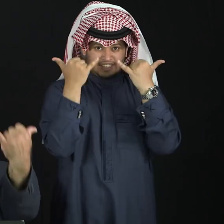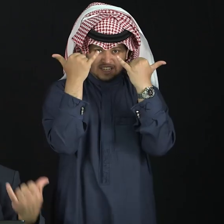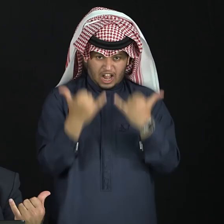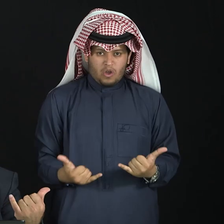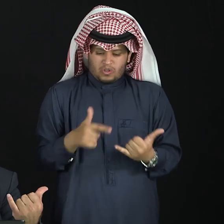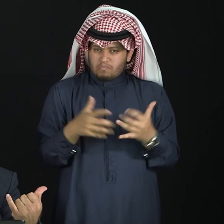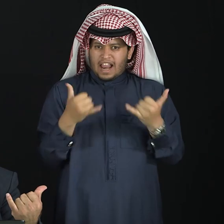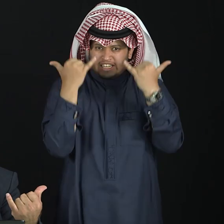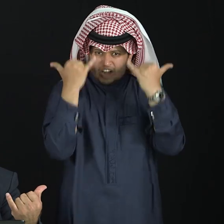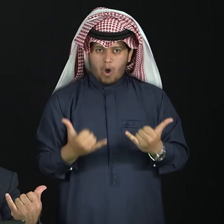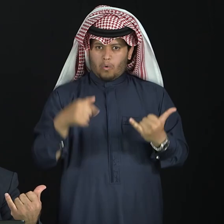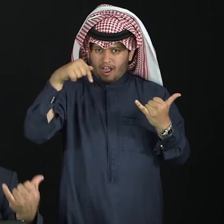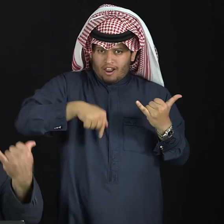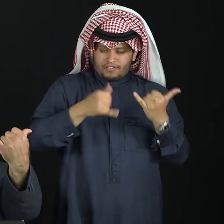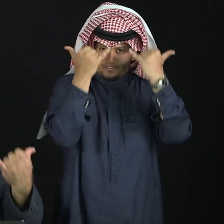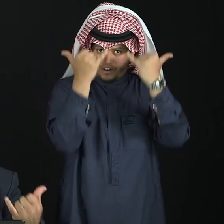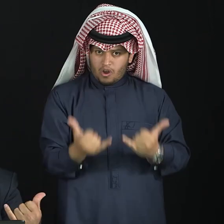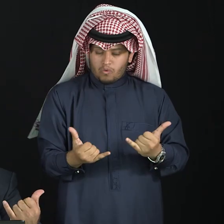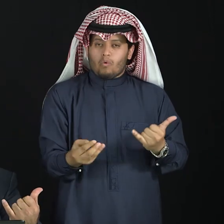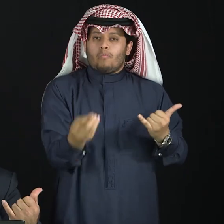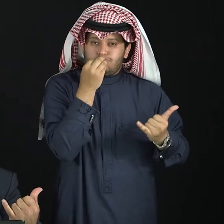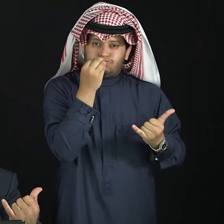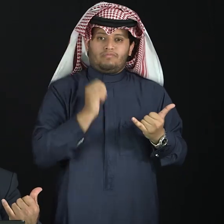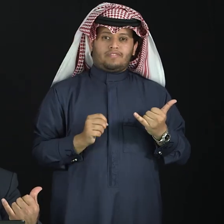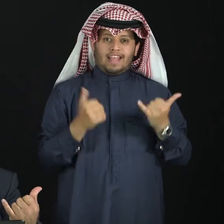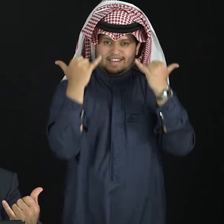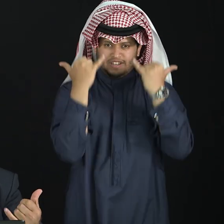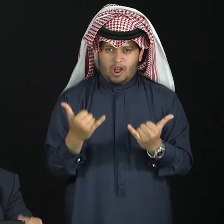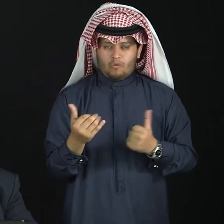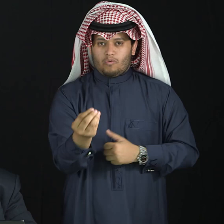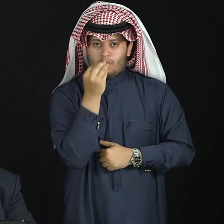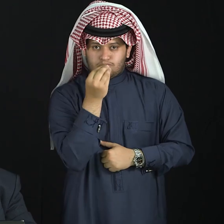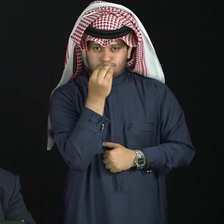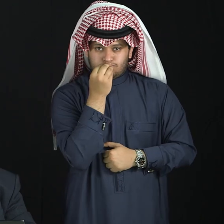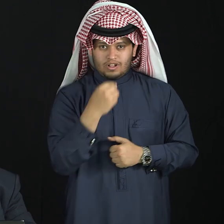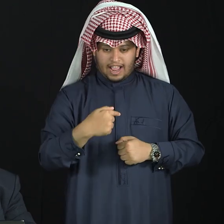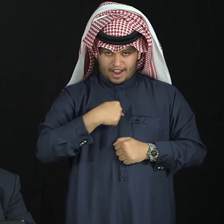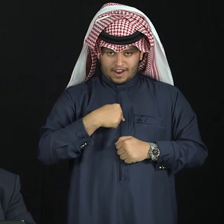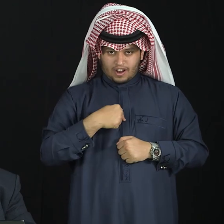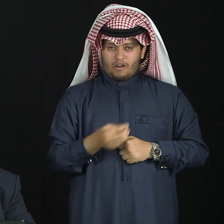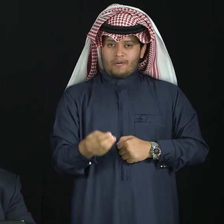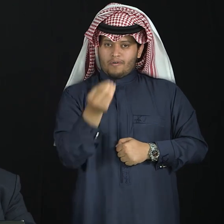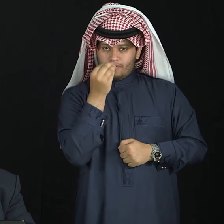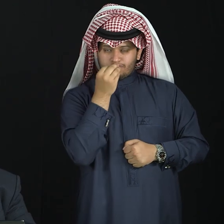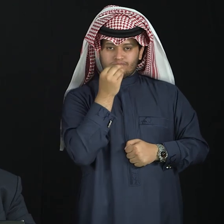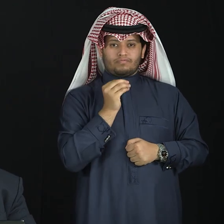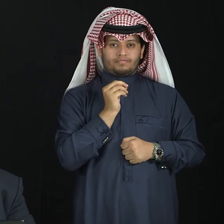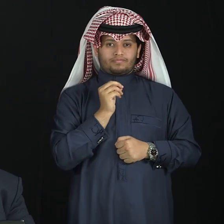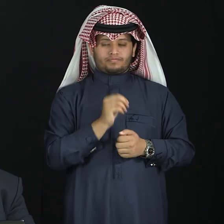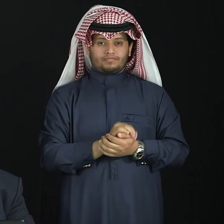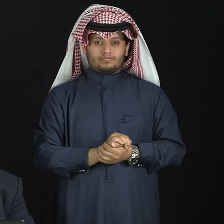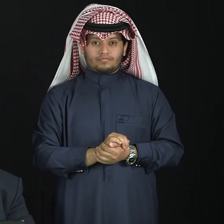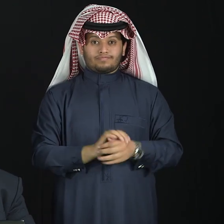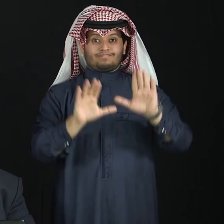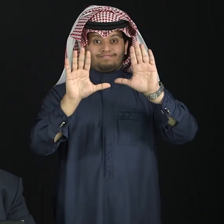I make the tense first, you see? Which is the present. Then, I am then eating.